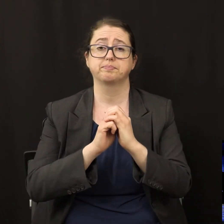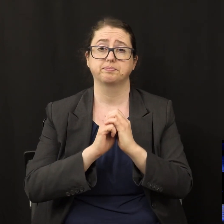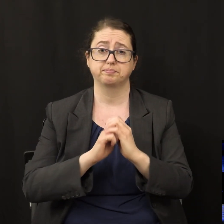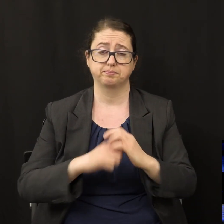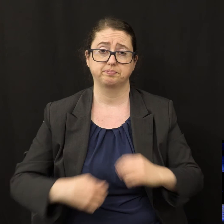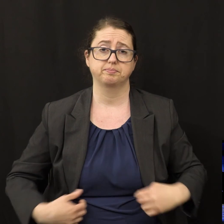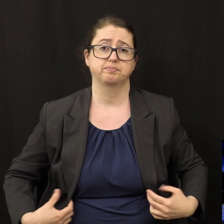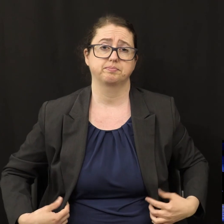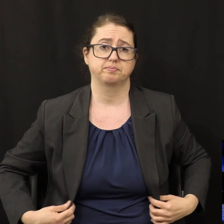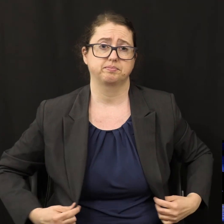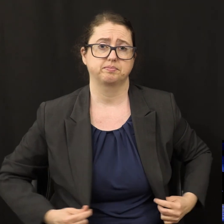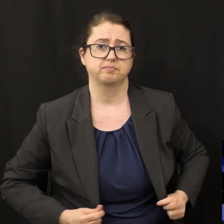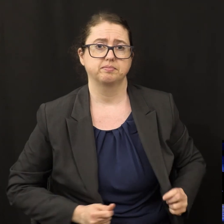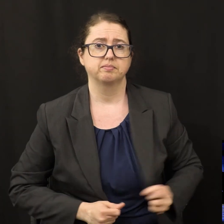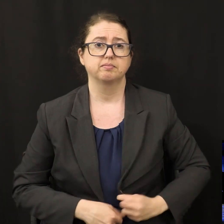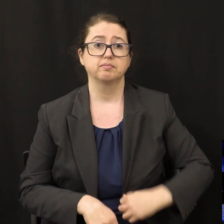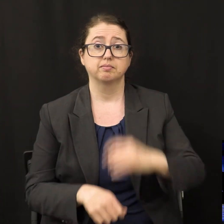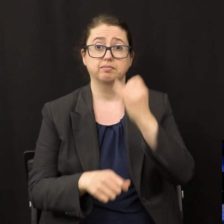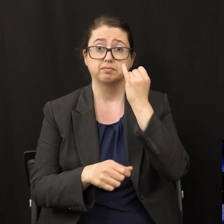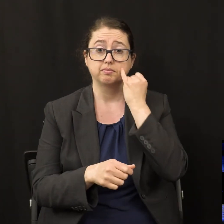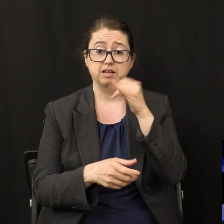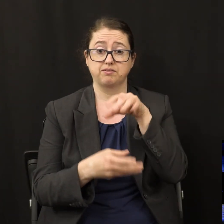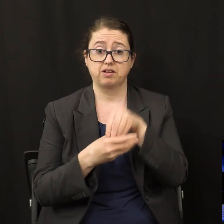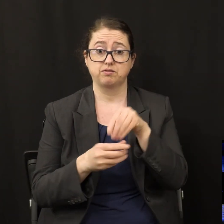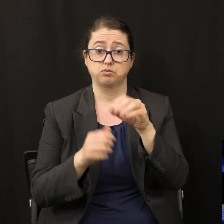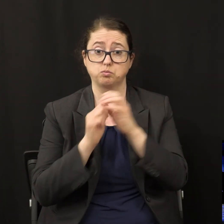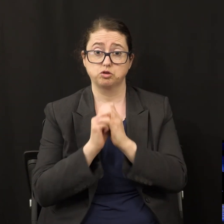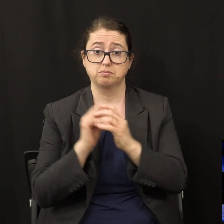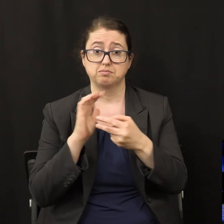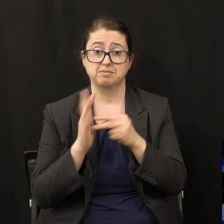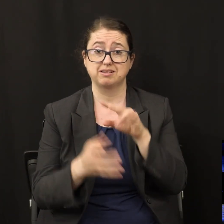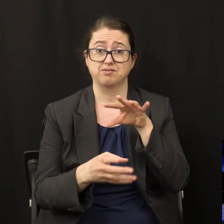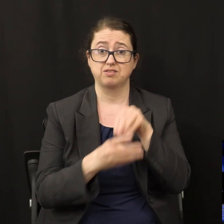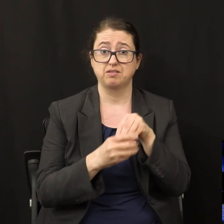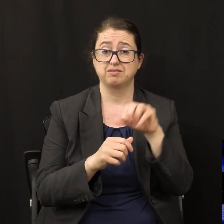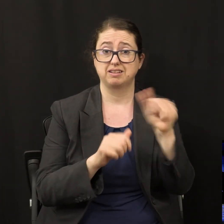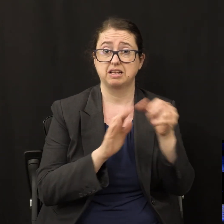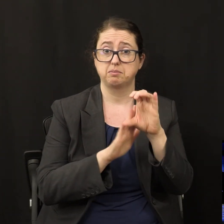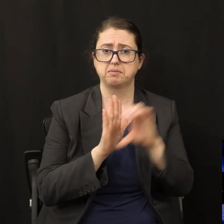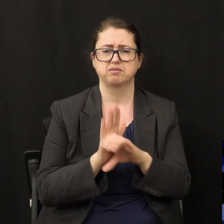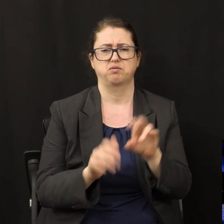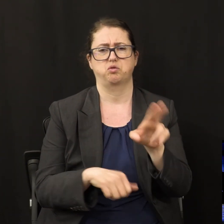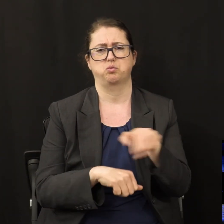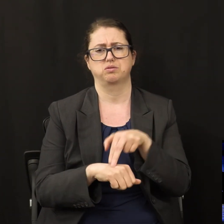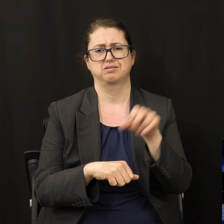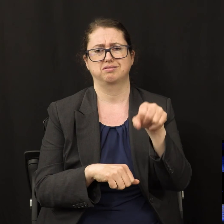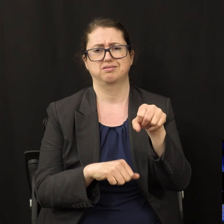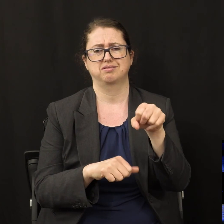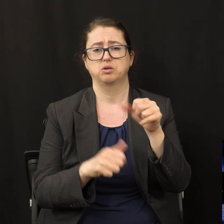if it involves worship does it involve the ten commandments of course it does which one specifically